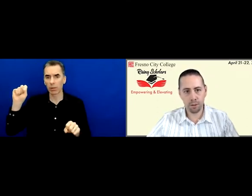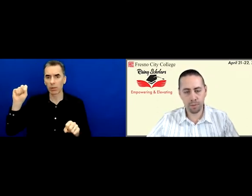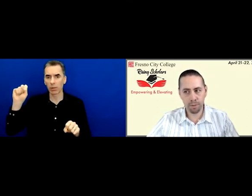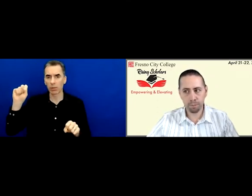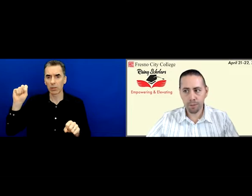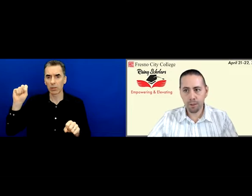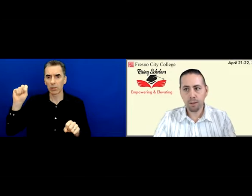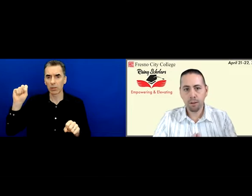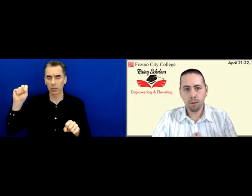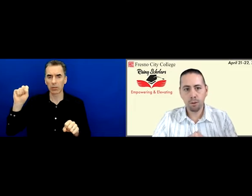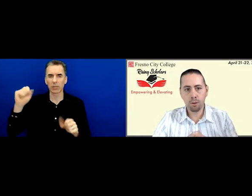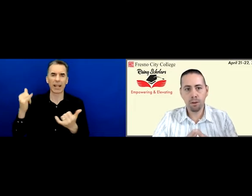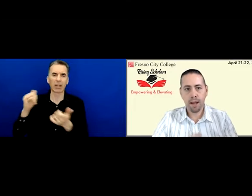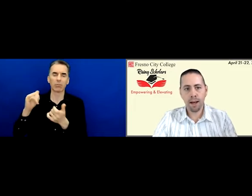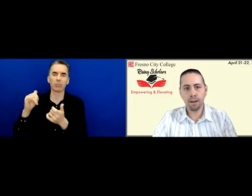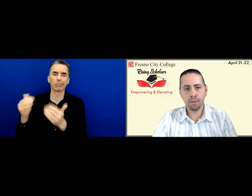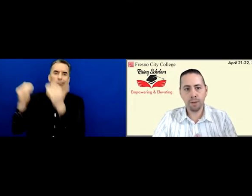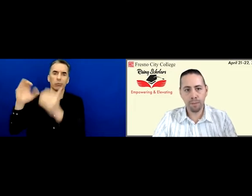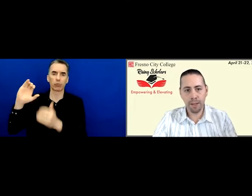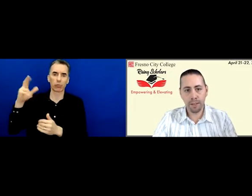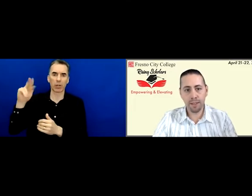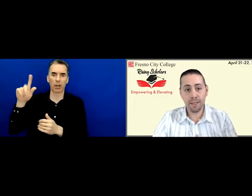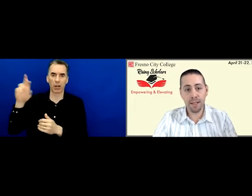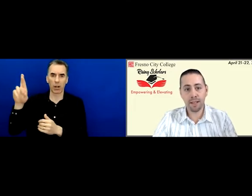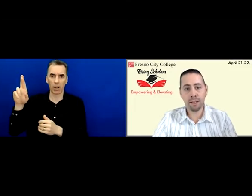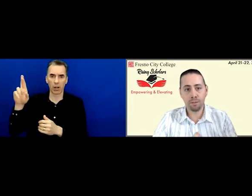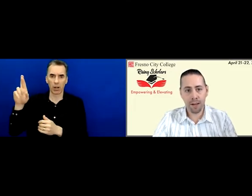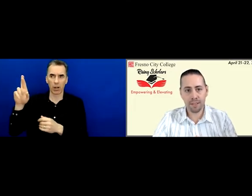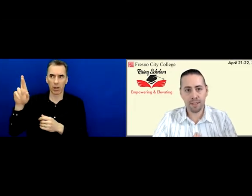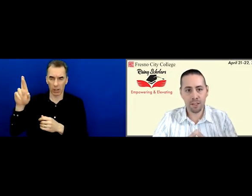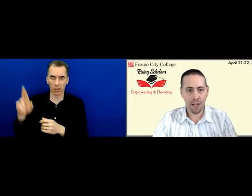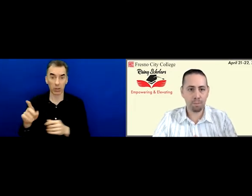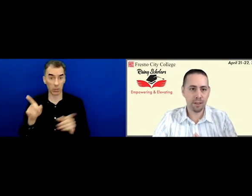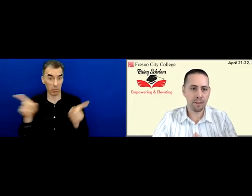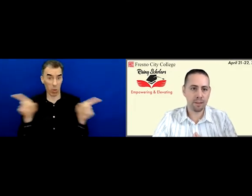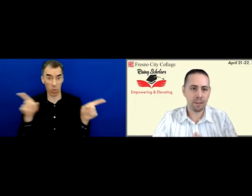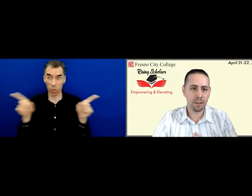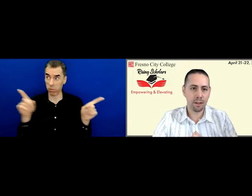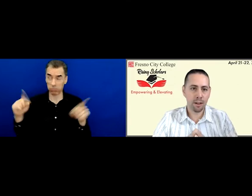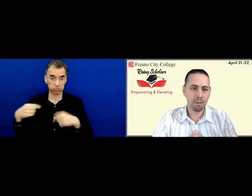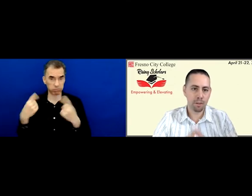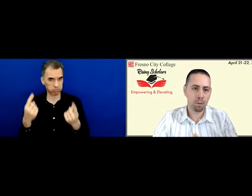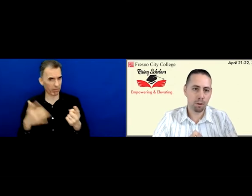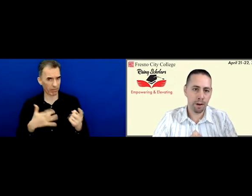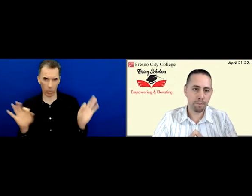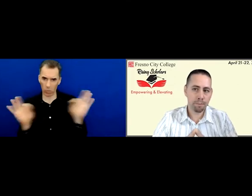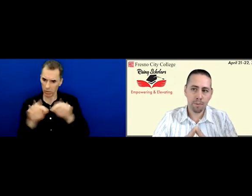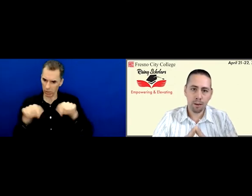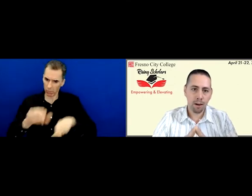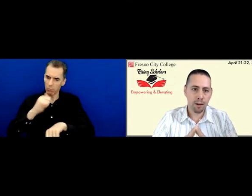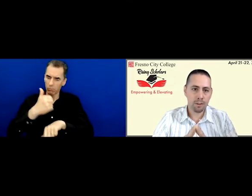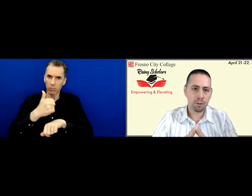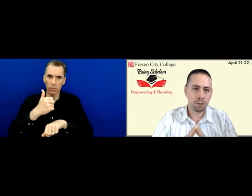Chancellor Goldsmith, who have remained steadfast champions of this program.